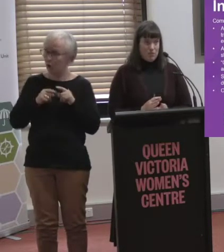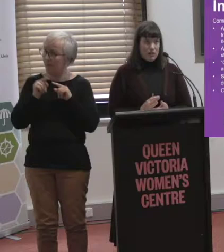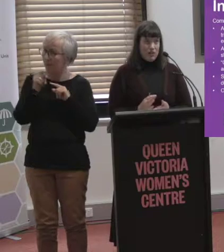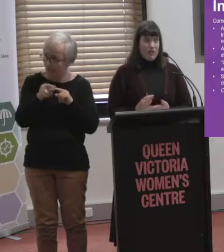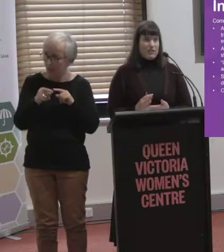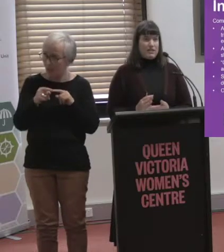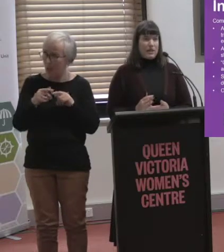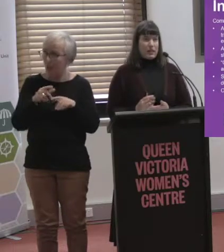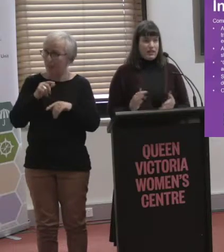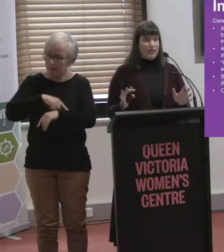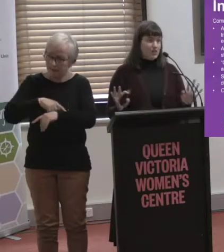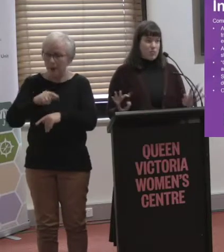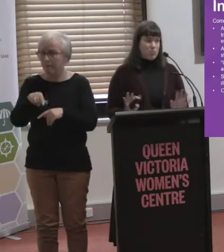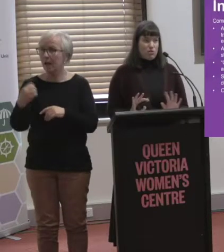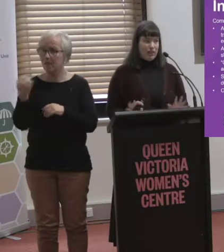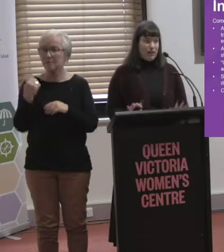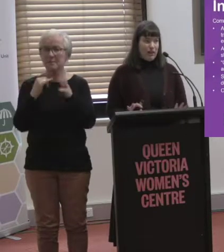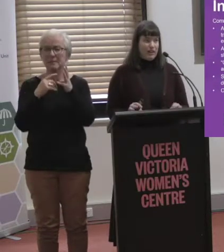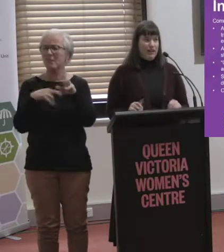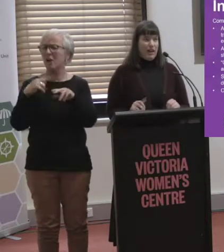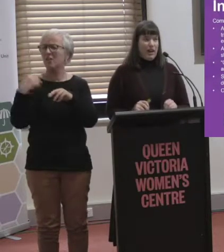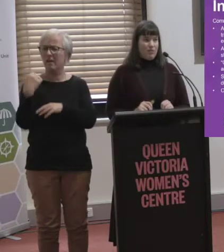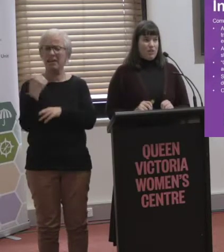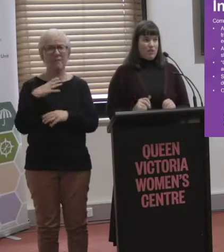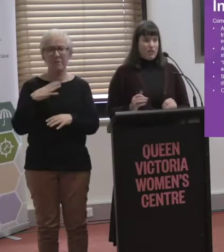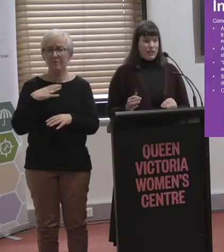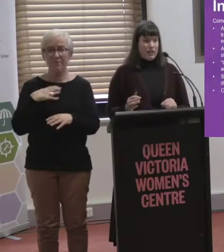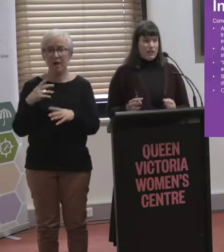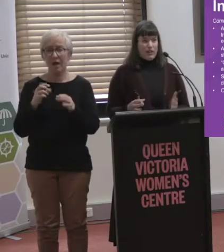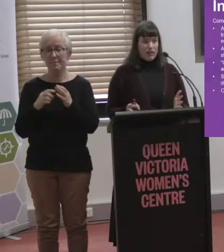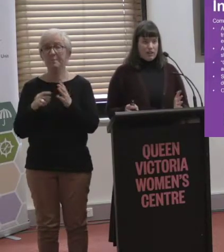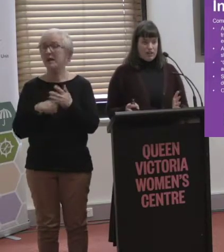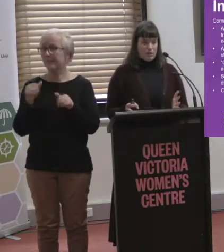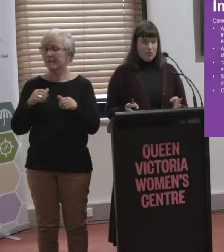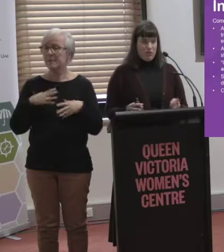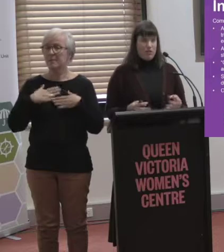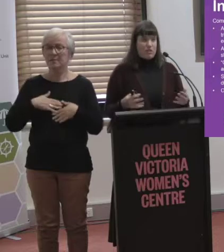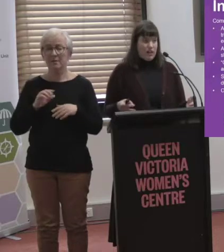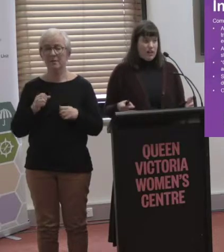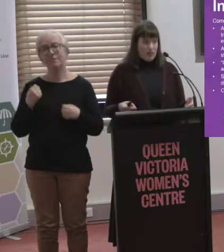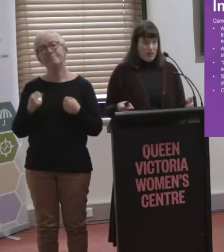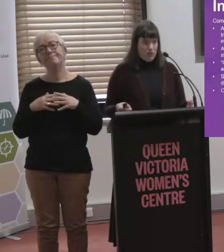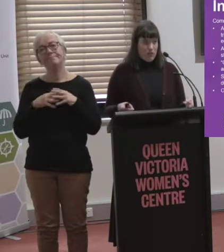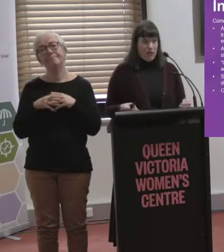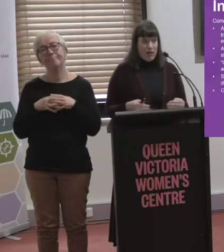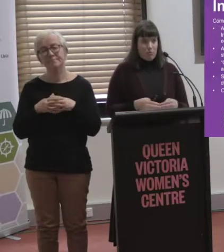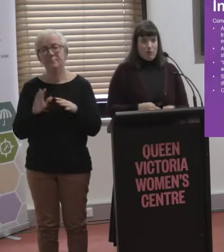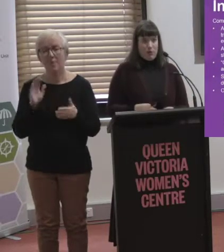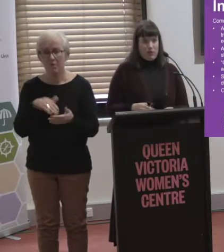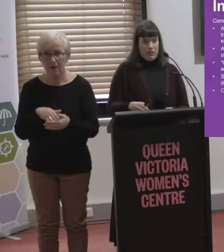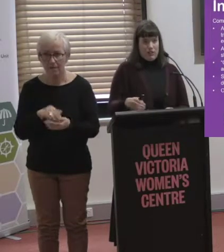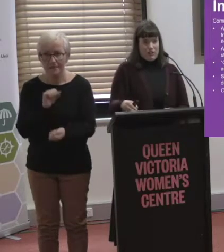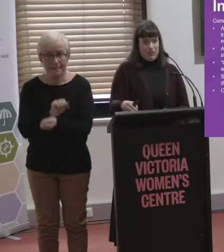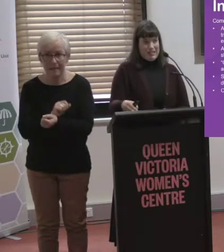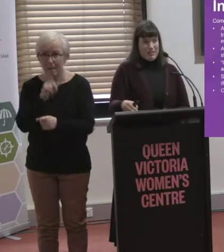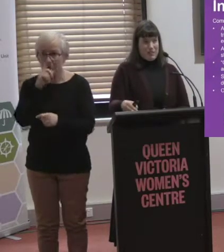accessible? And then staff saying, yeah, they're accessible, you'll be fine. And then turning up and they're not actually accessible, and then you're stuck wherever you are. At whatever